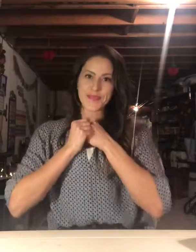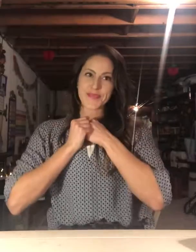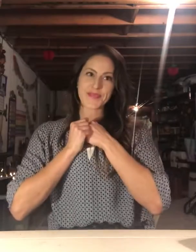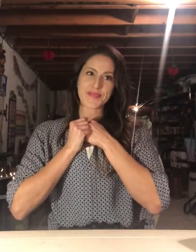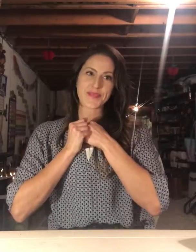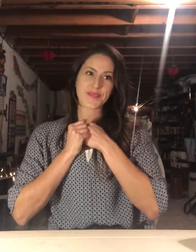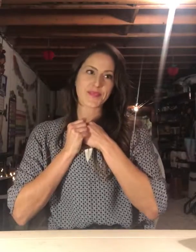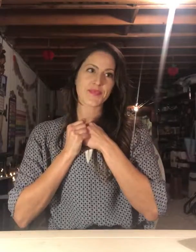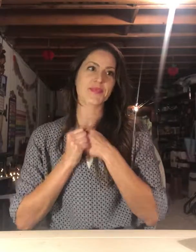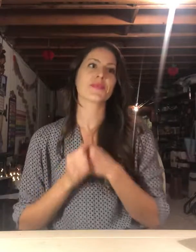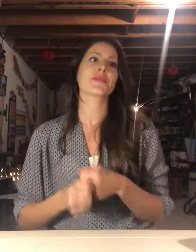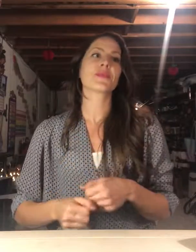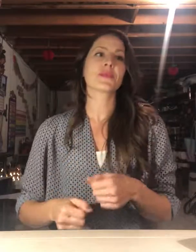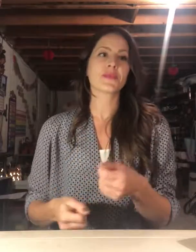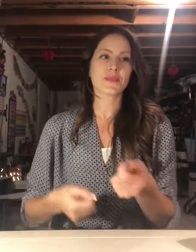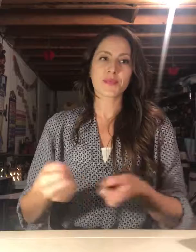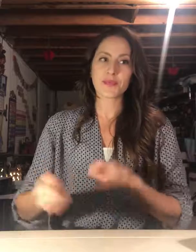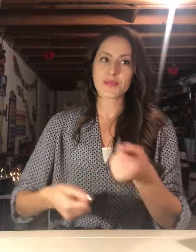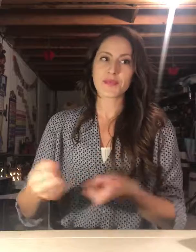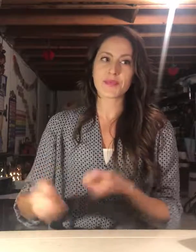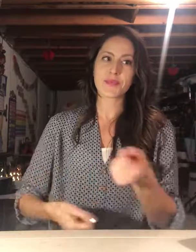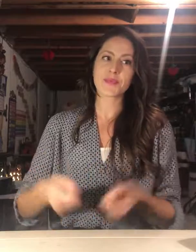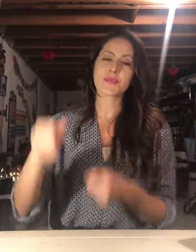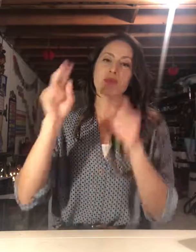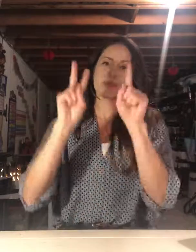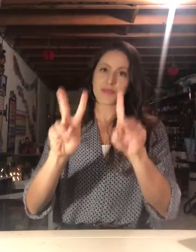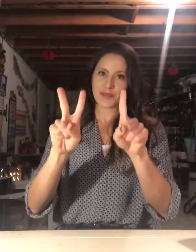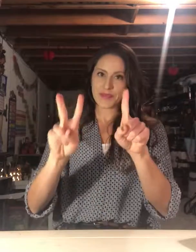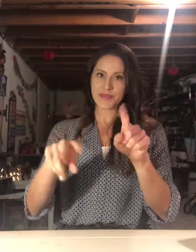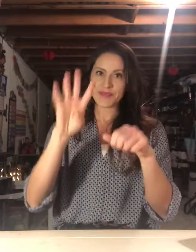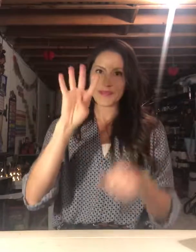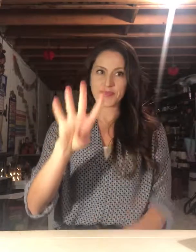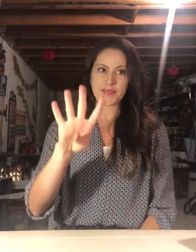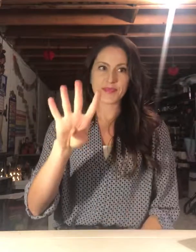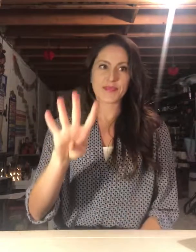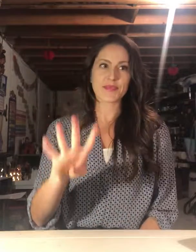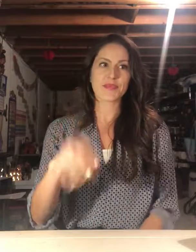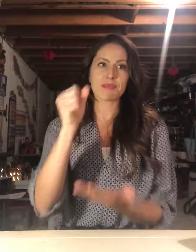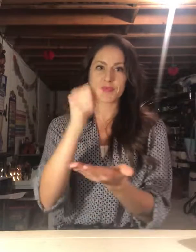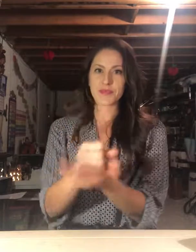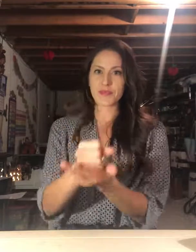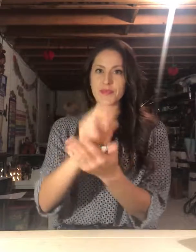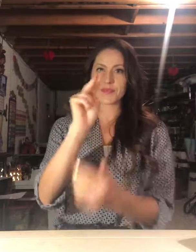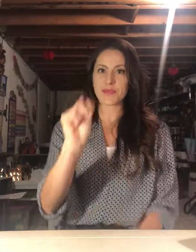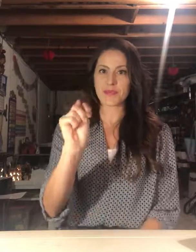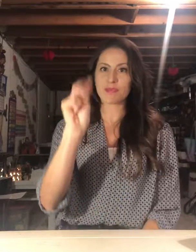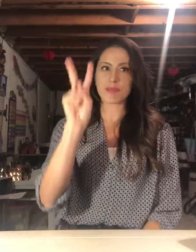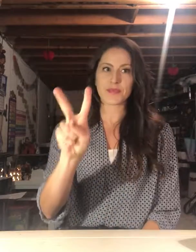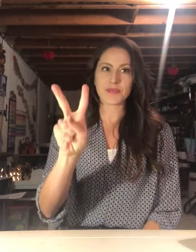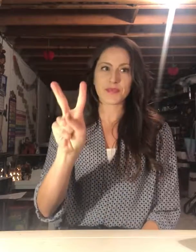control of gold trade in 1240 and established Timbuktu